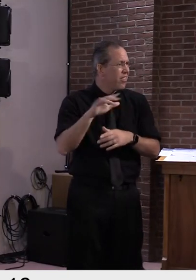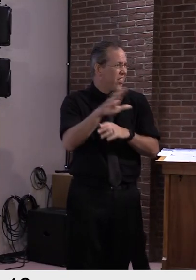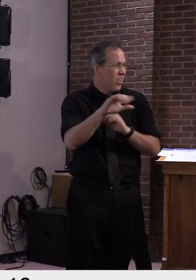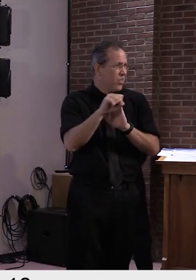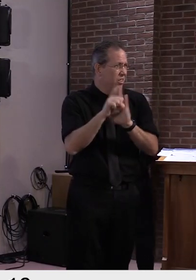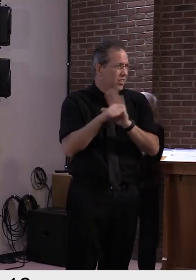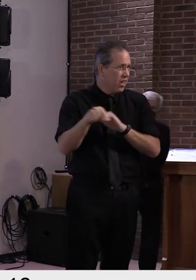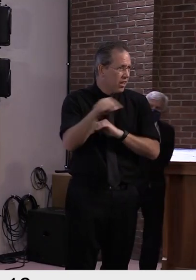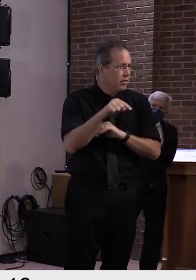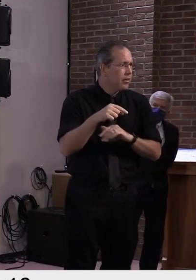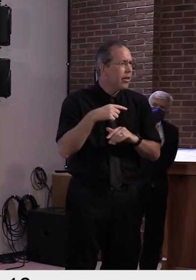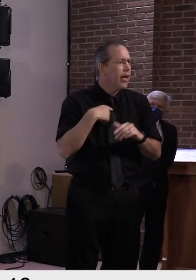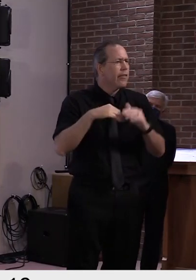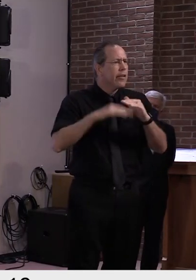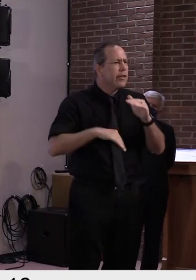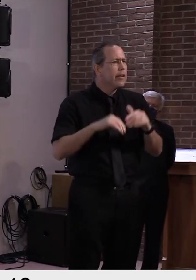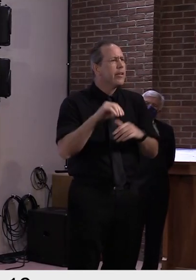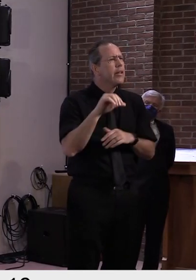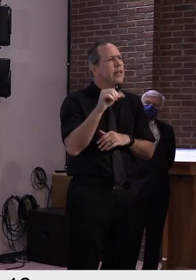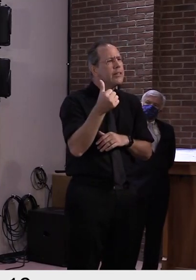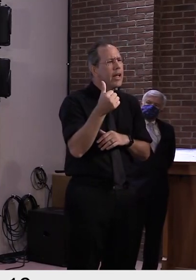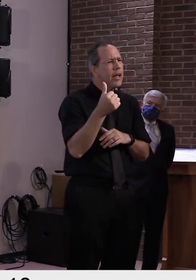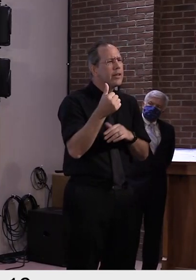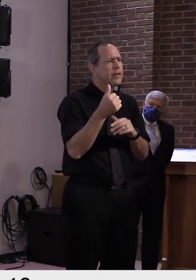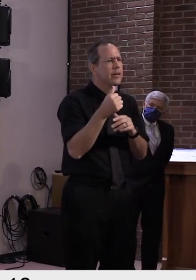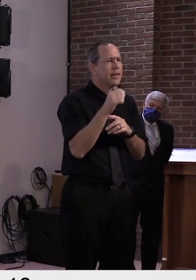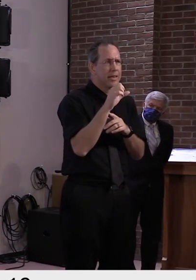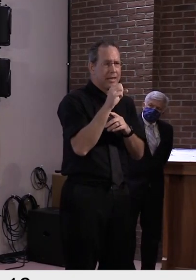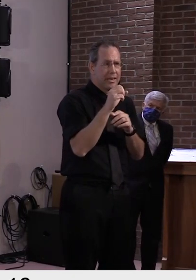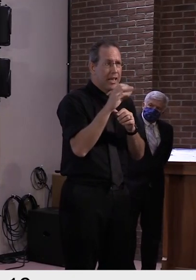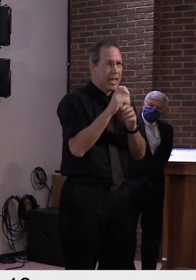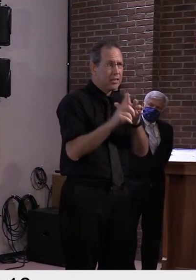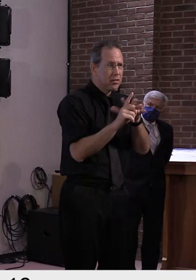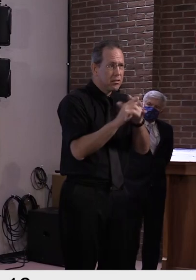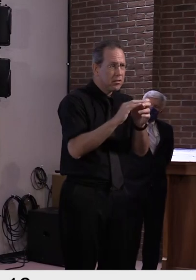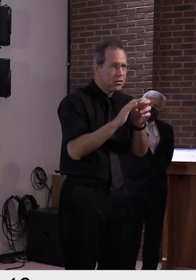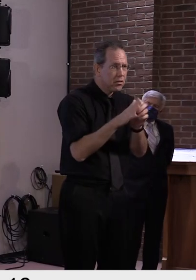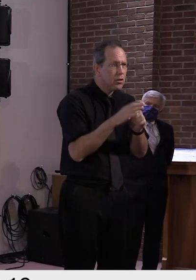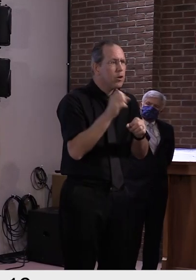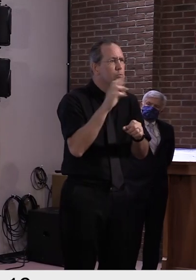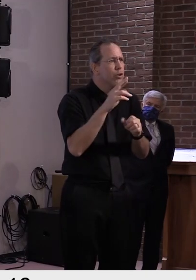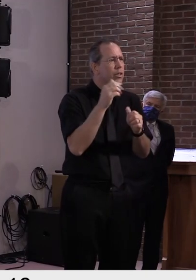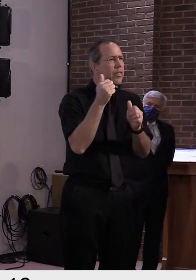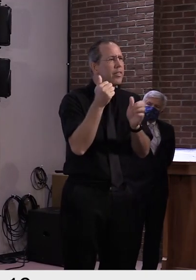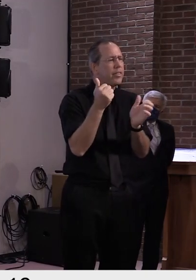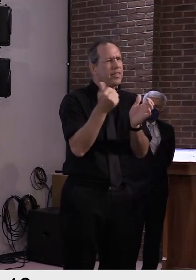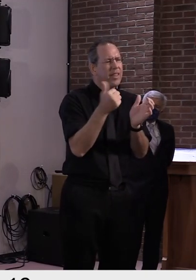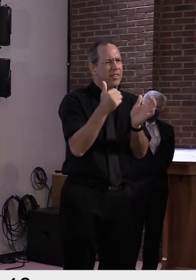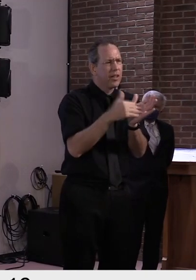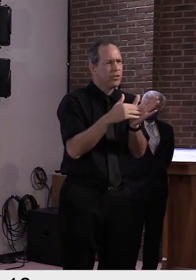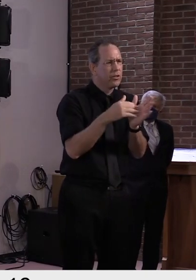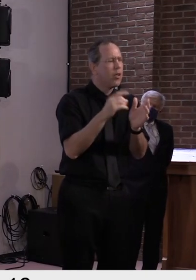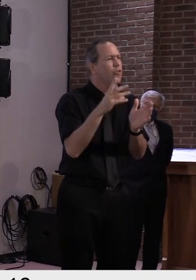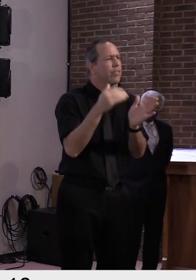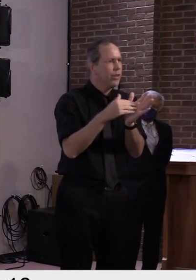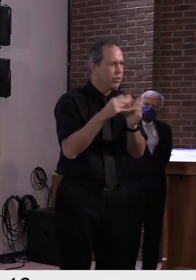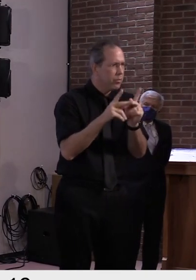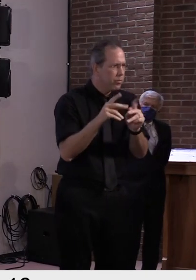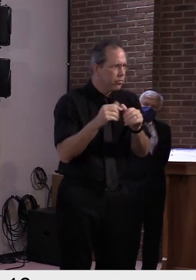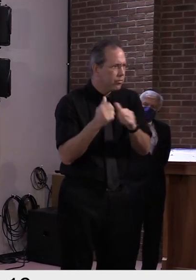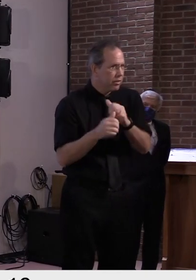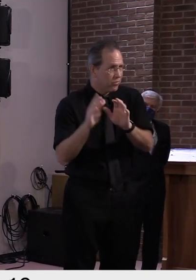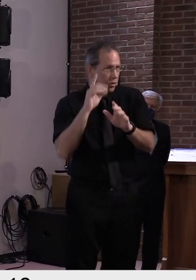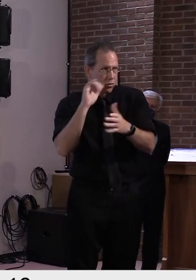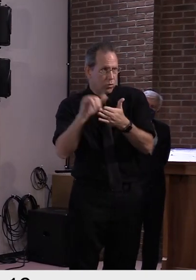average of fewer than 10 positive cases per 100,000, while another metric that we've measured ourselves against the European